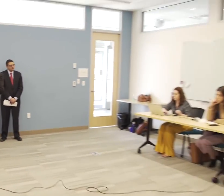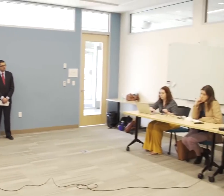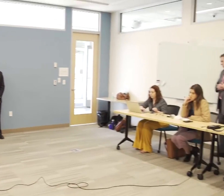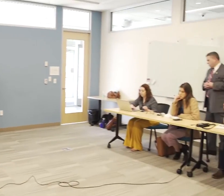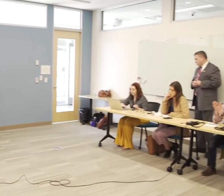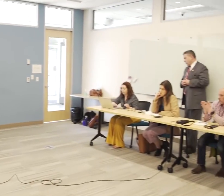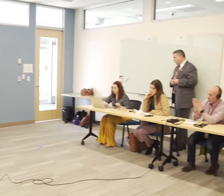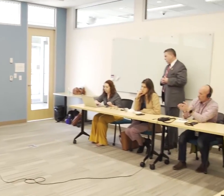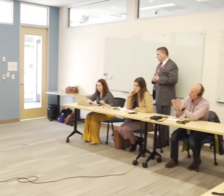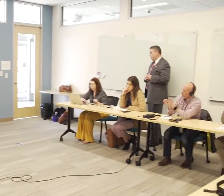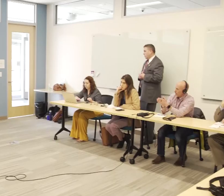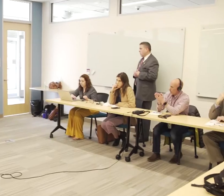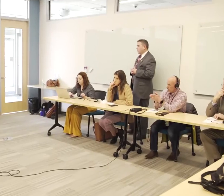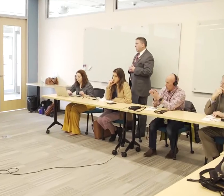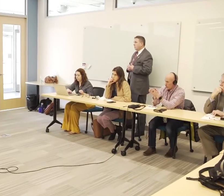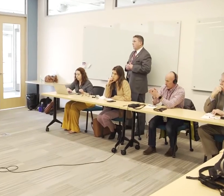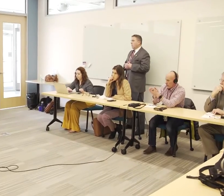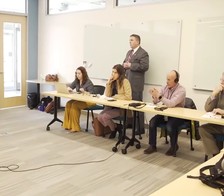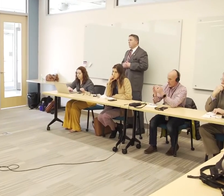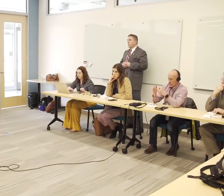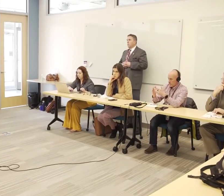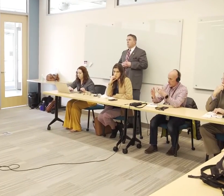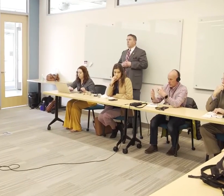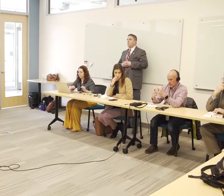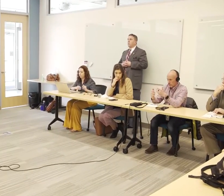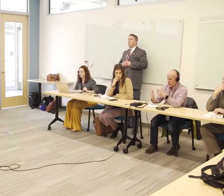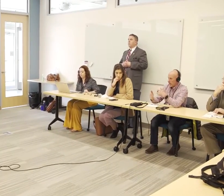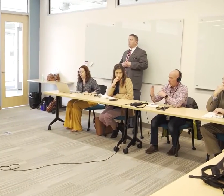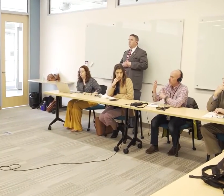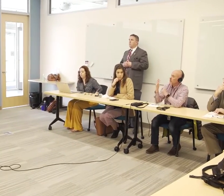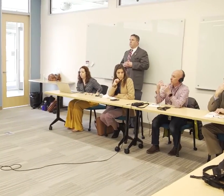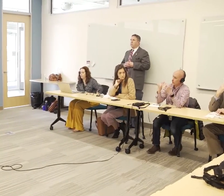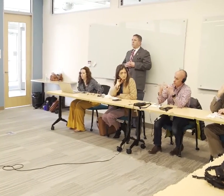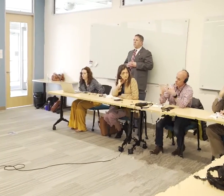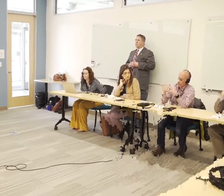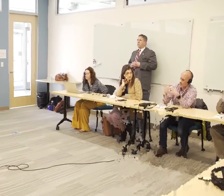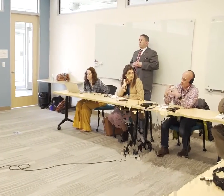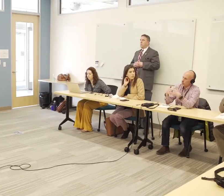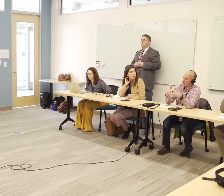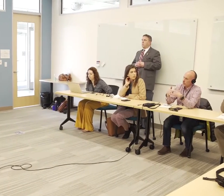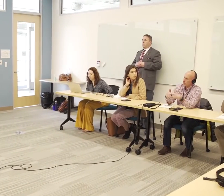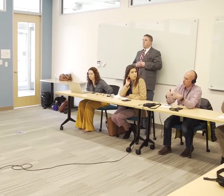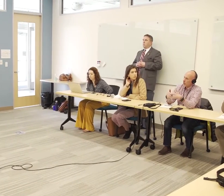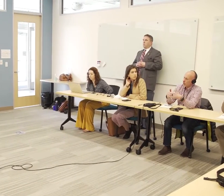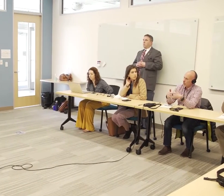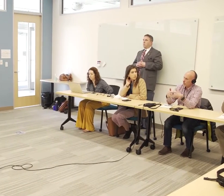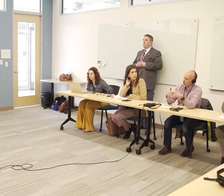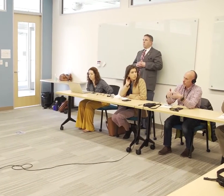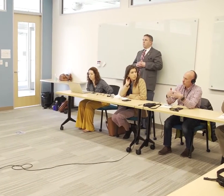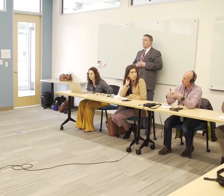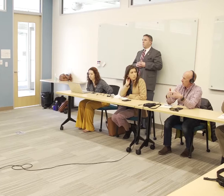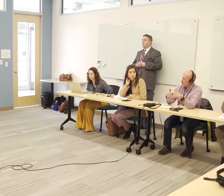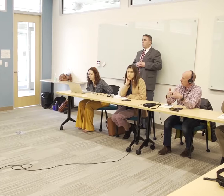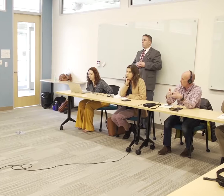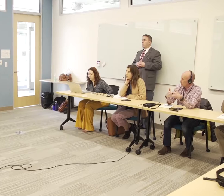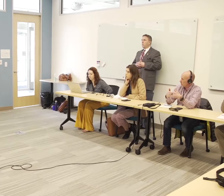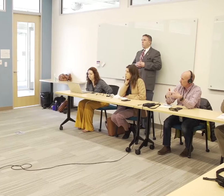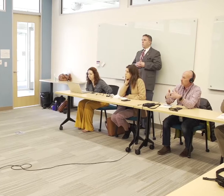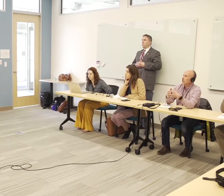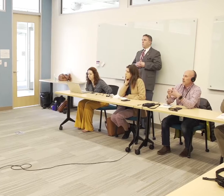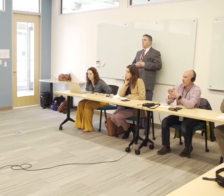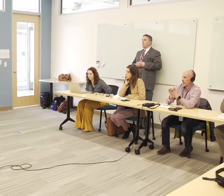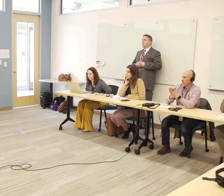a large provider in Cumberland County, I can't say who it is right now, who is running critically low on personal protective